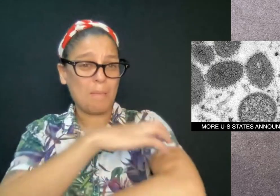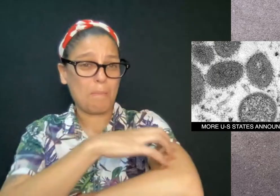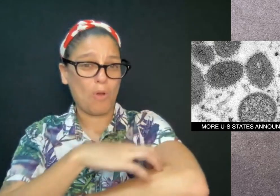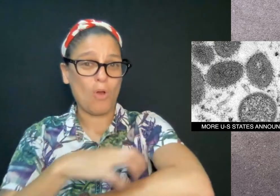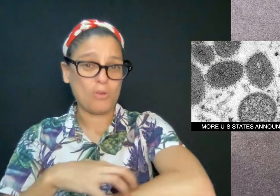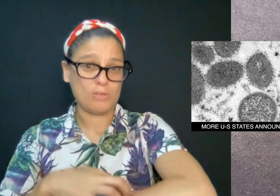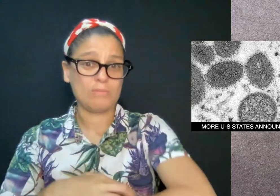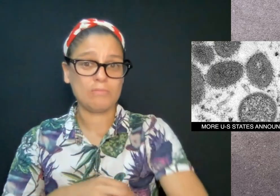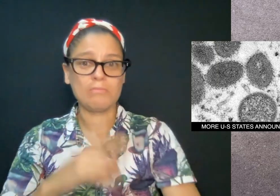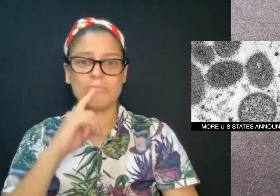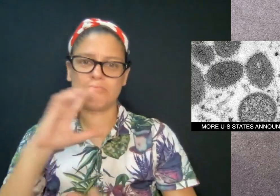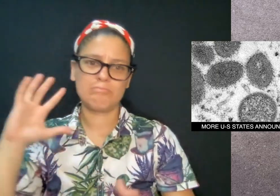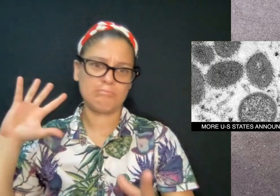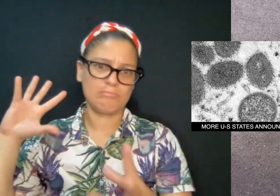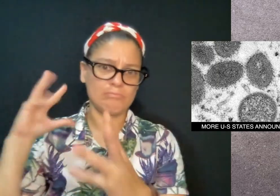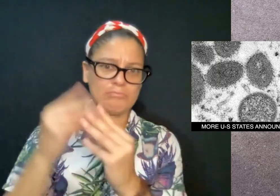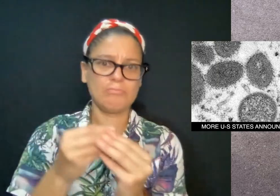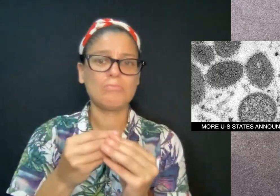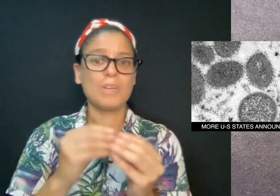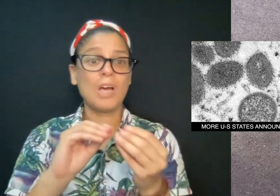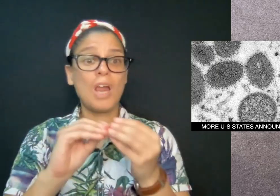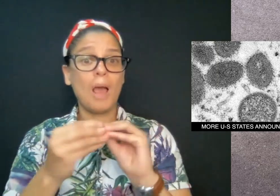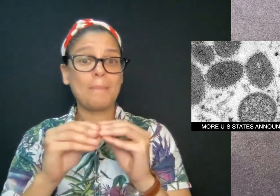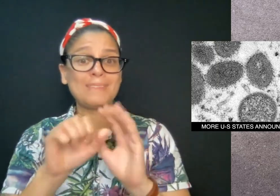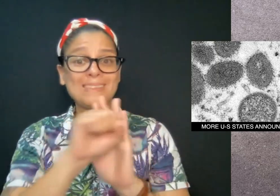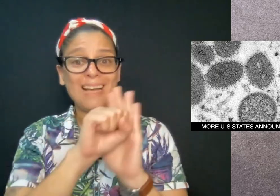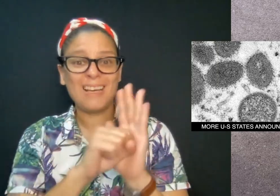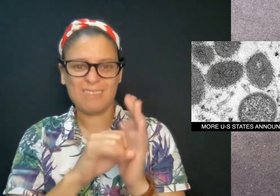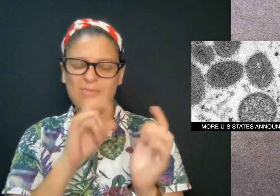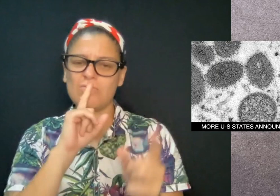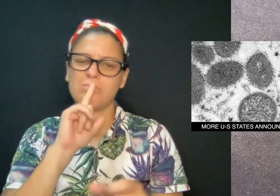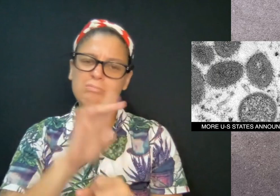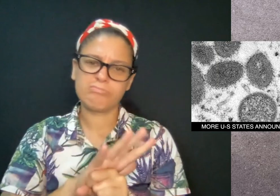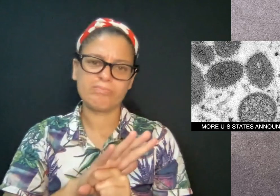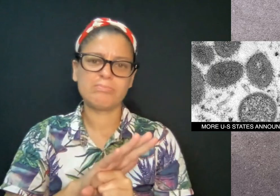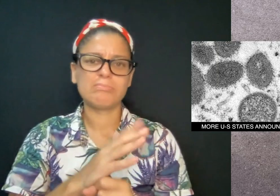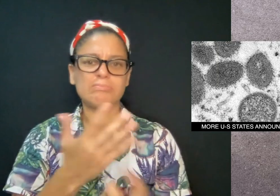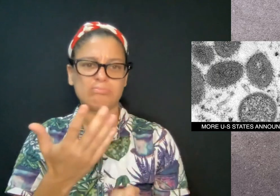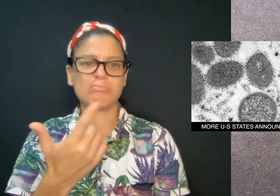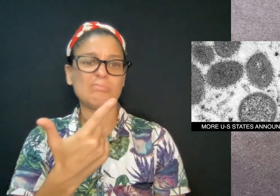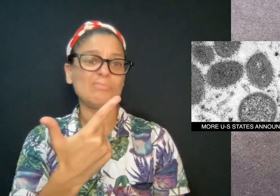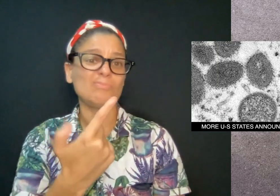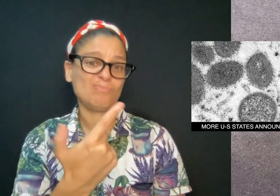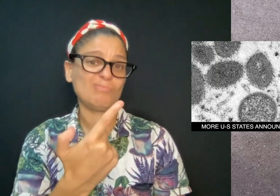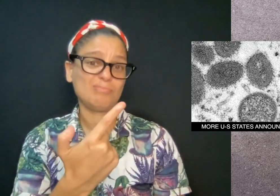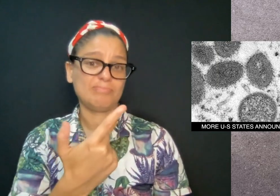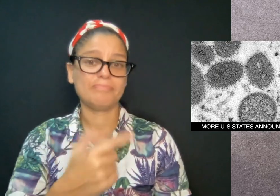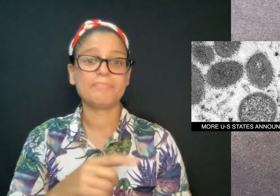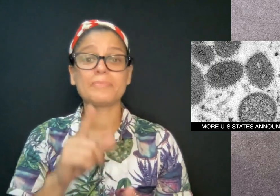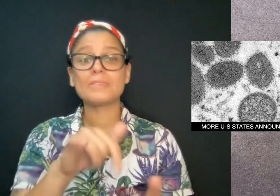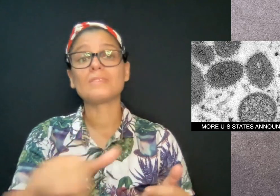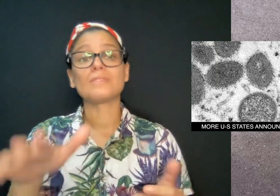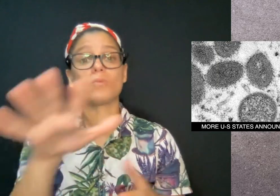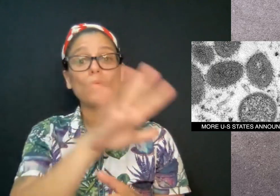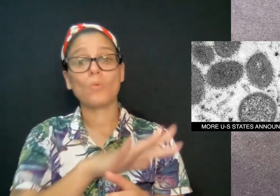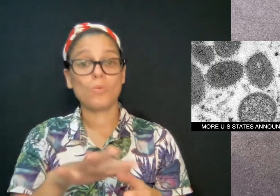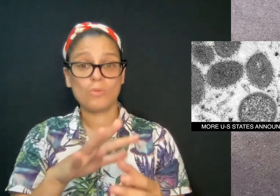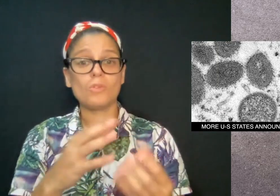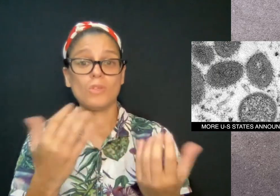According to the CDC, Indiana and Missouri just reported their first cases of monkeypox. Now